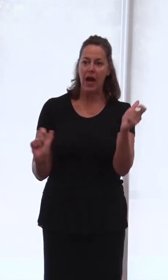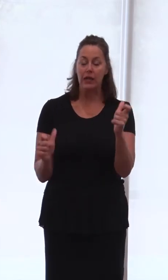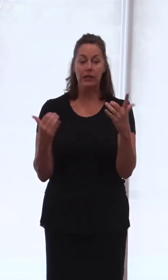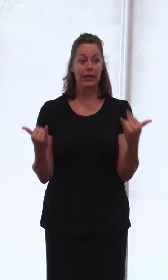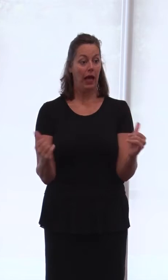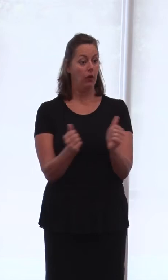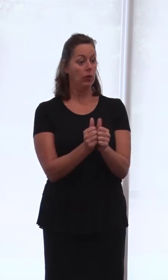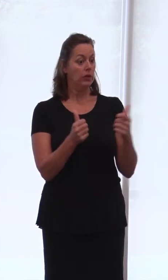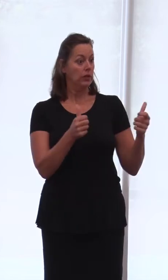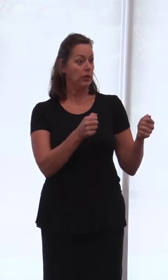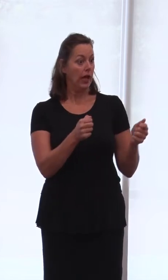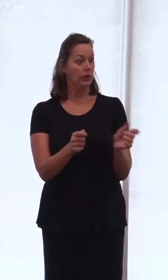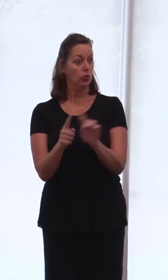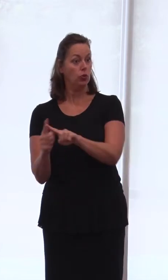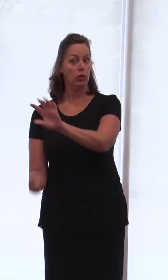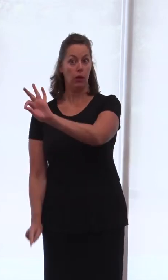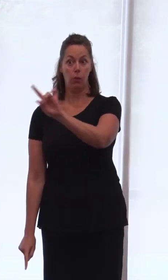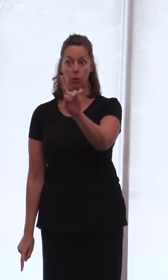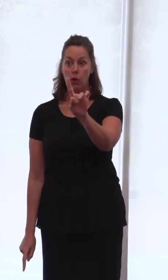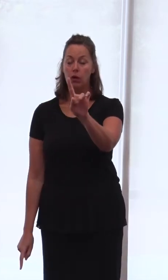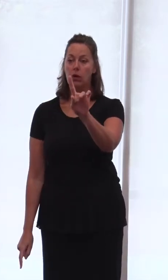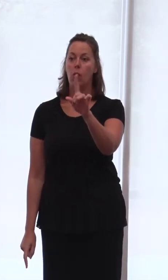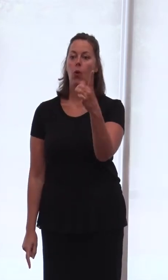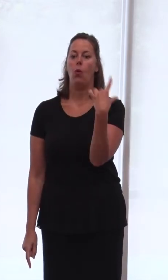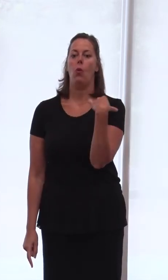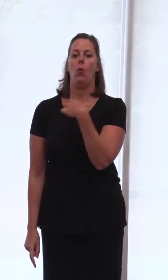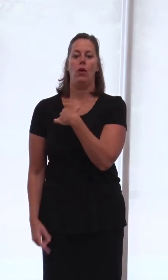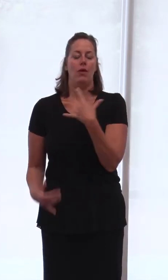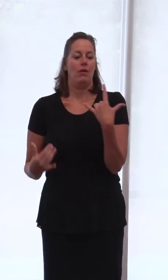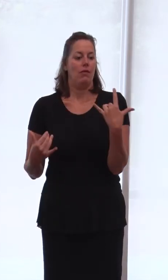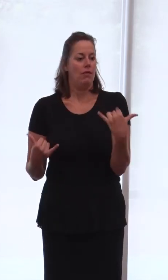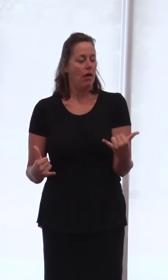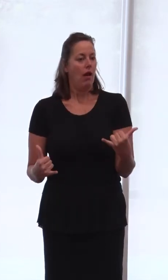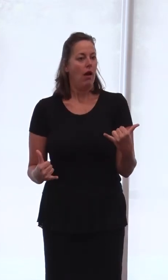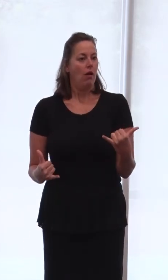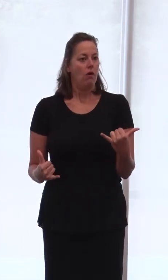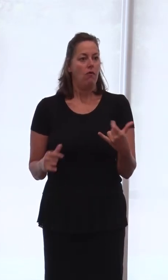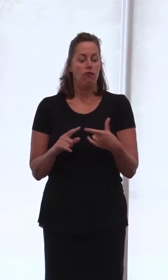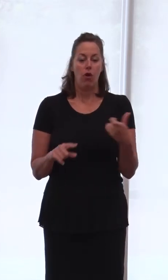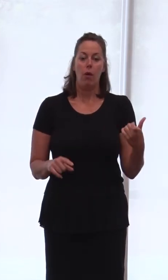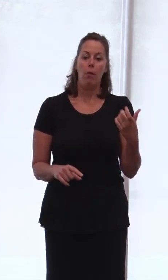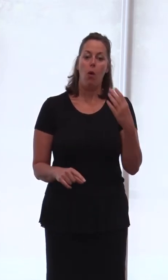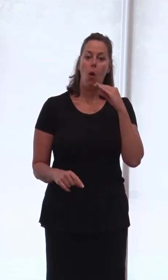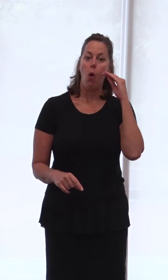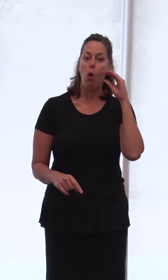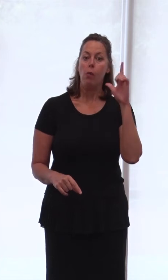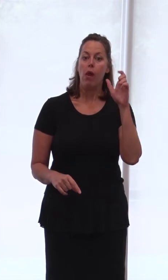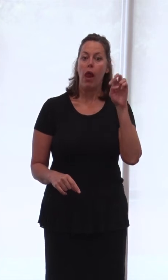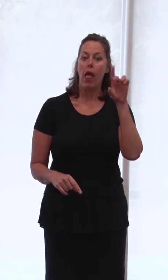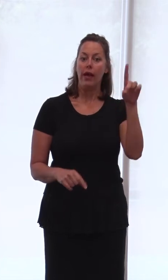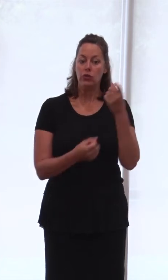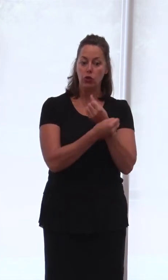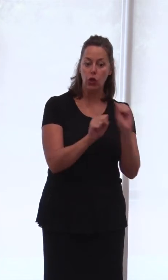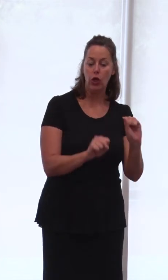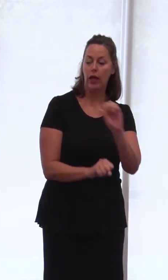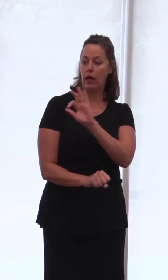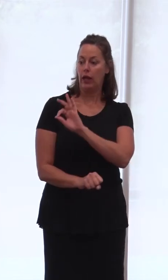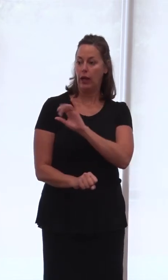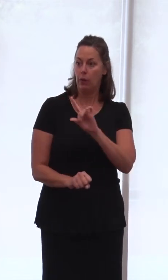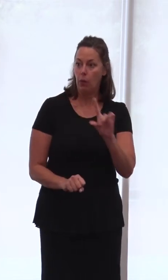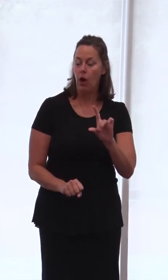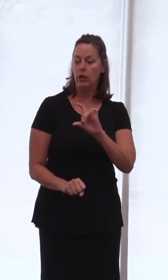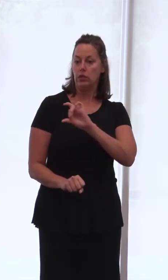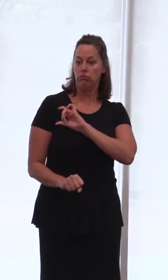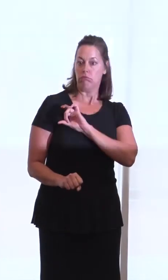text-to-9-1-1, again, we are doing everything we can from a law enforcement and homeland security enterprise to empower our